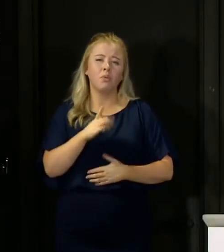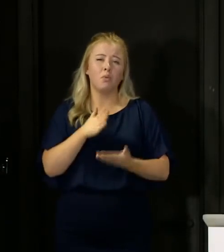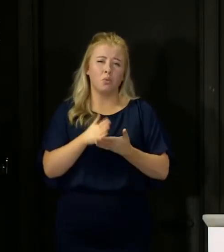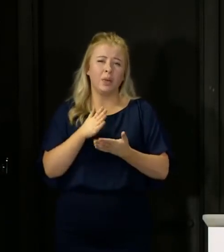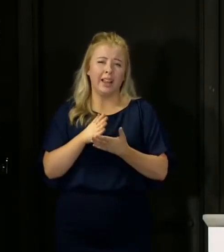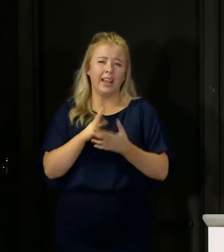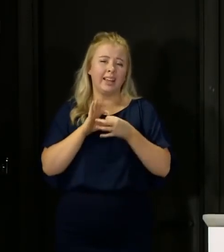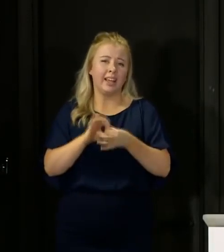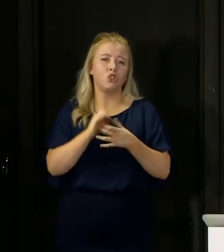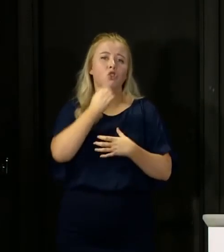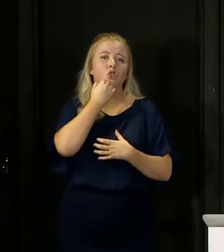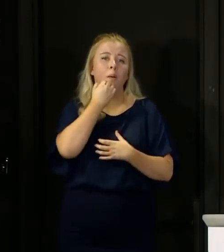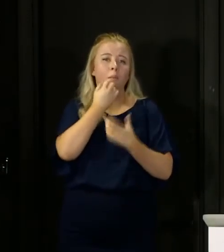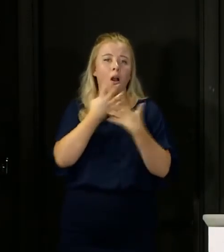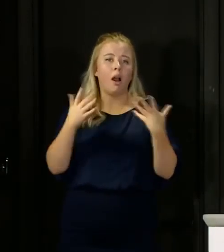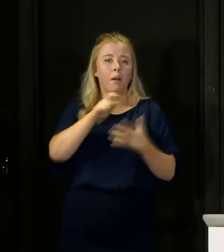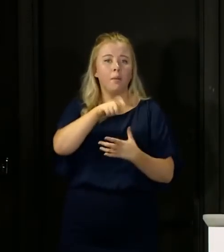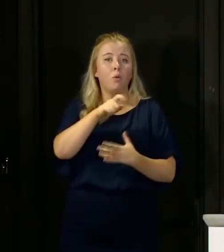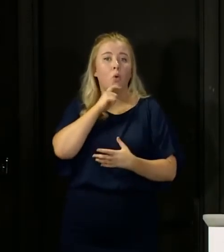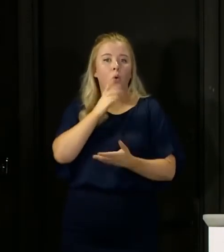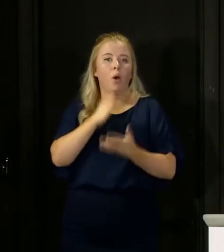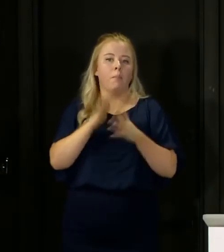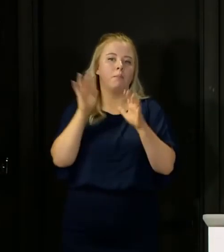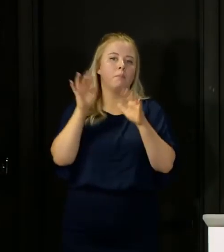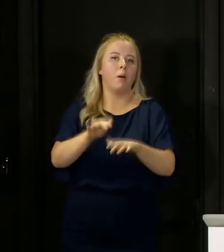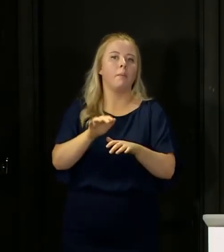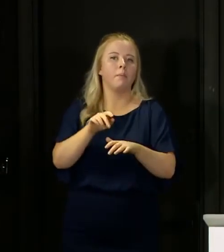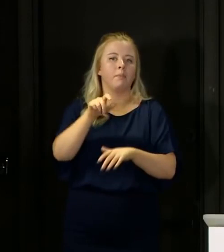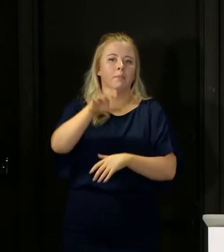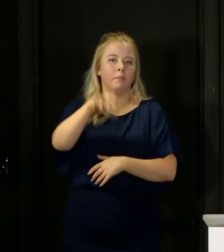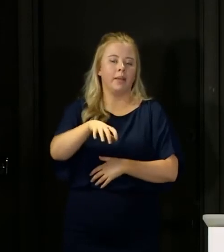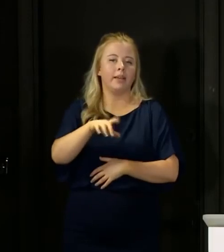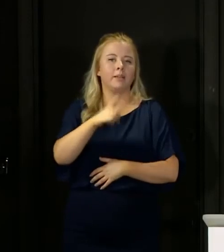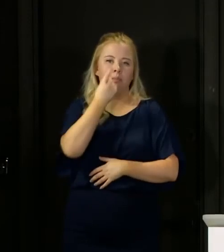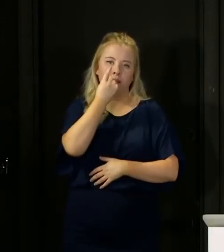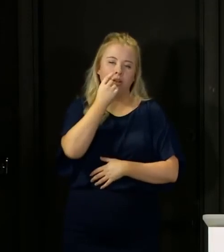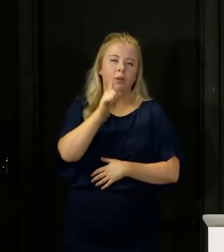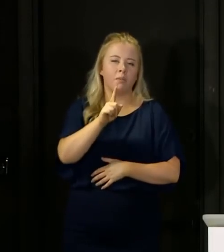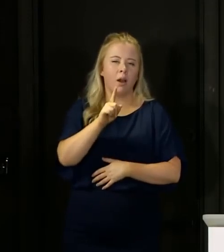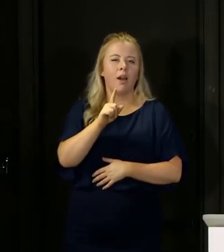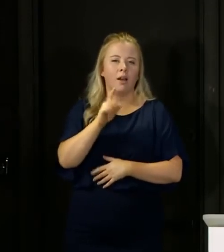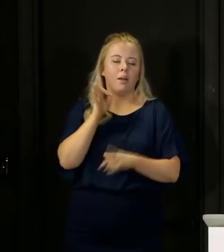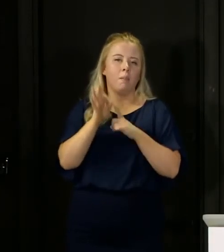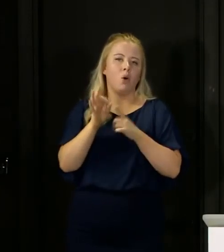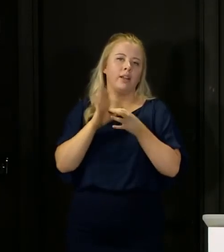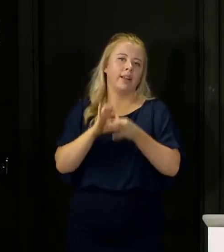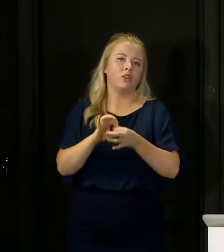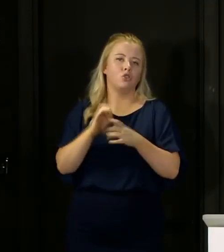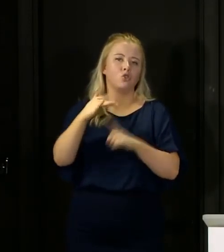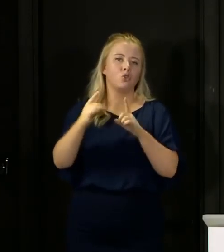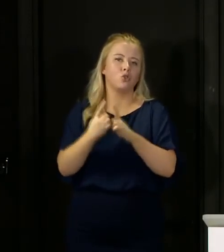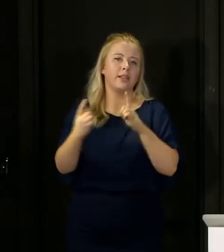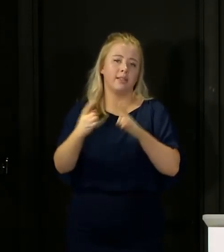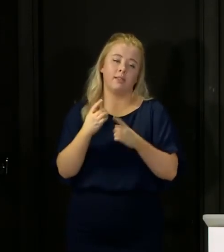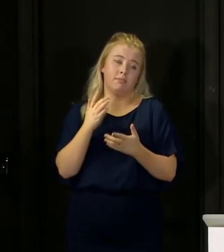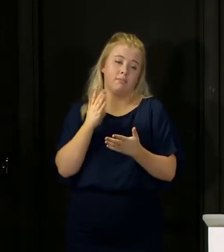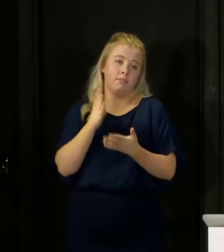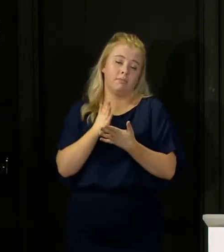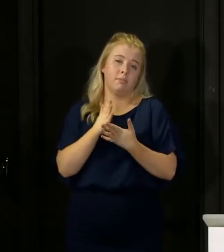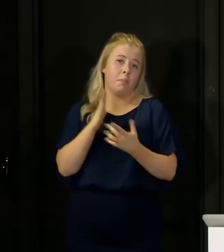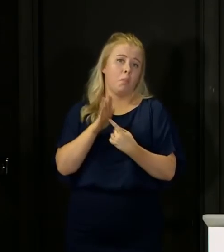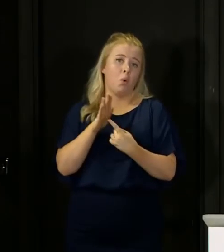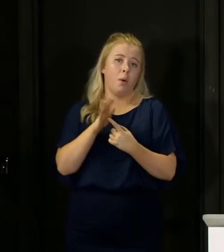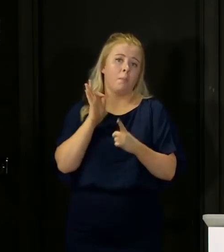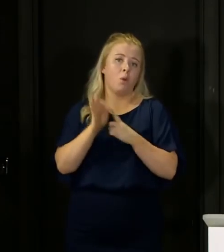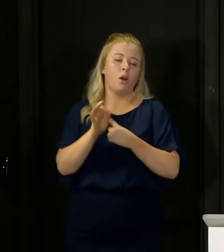numbers of people that you would have congregating potentially, but the point about social distancing is certainly a valid point to make. So